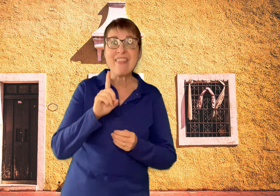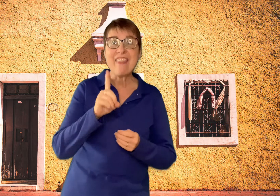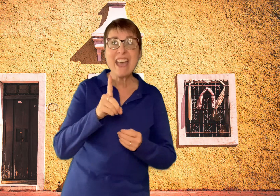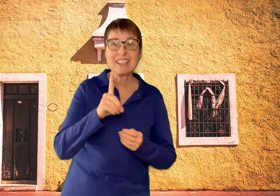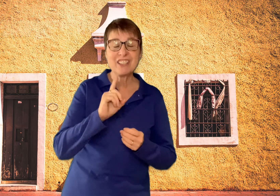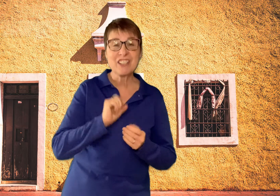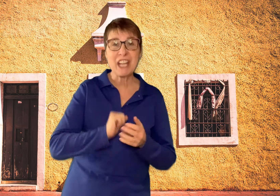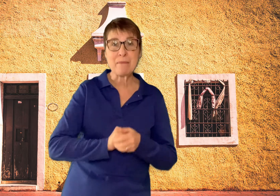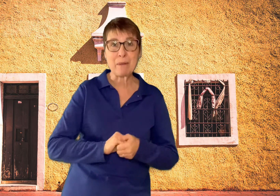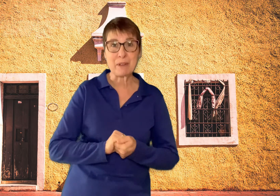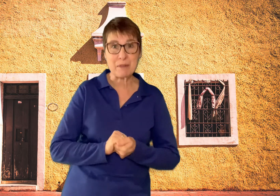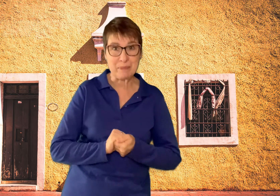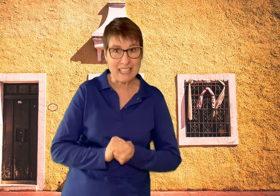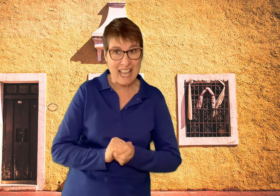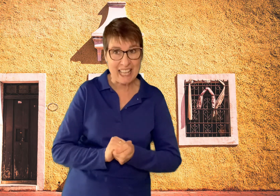then she came up with a plan.